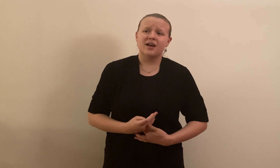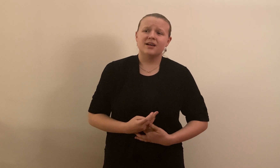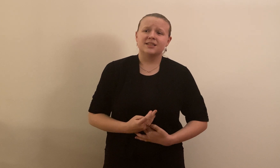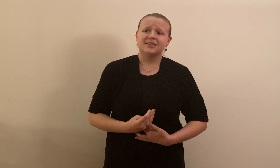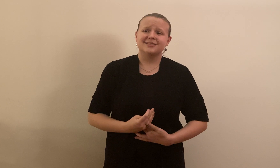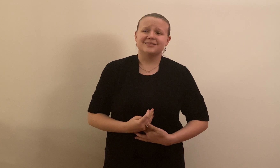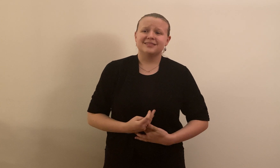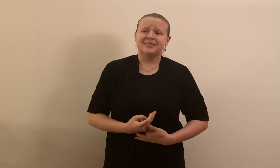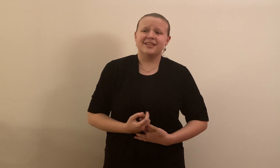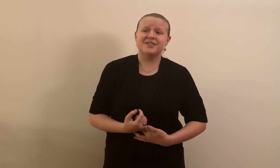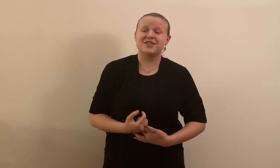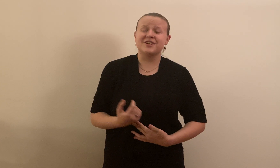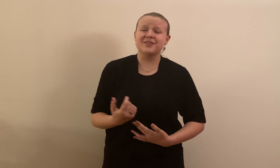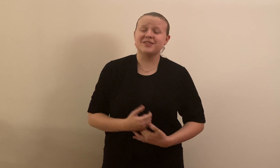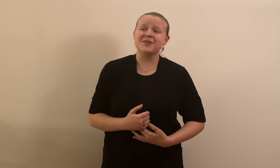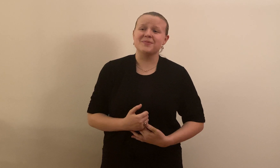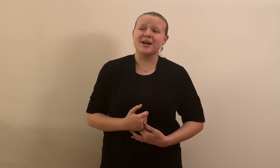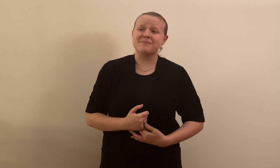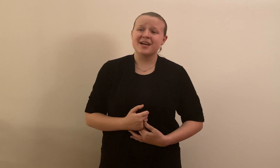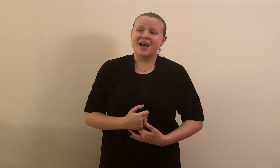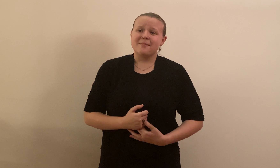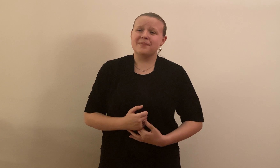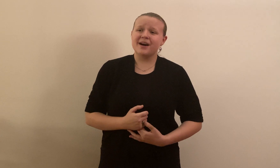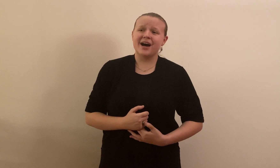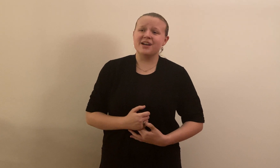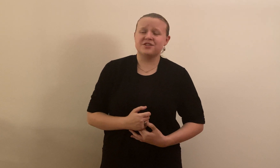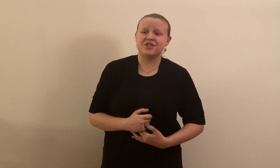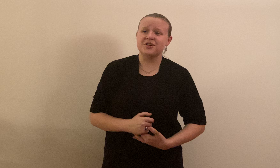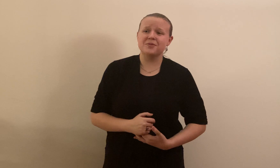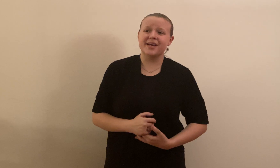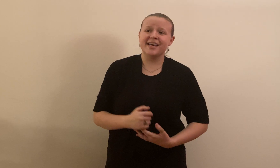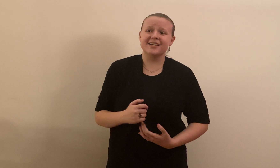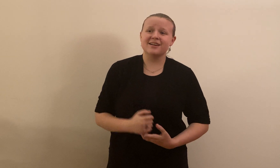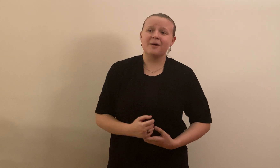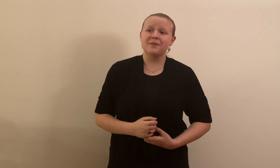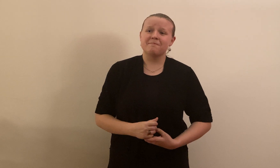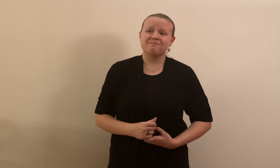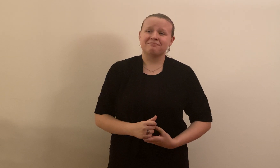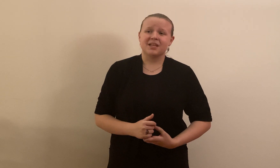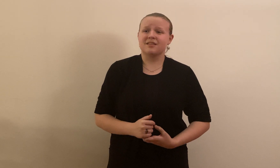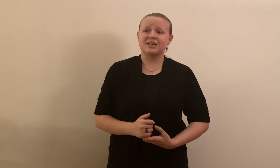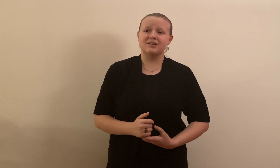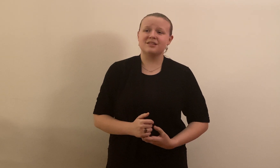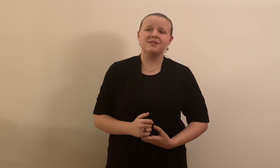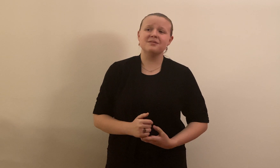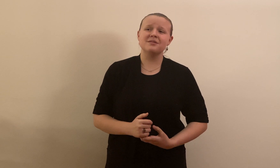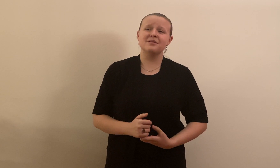He cheers you up by chewing up the news